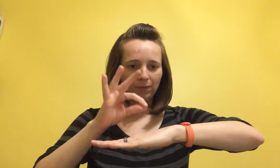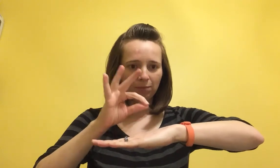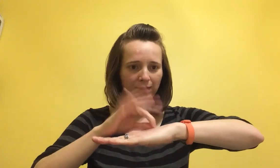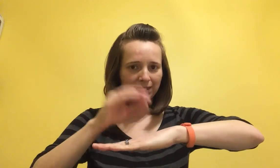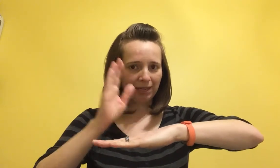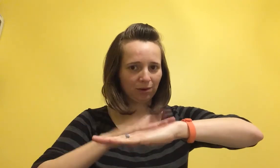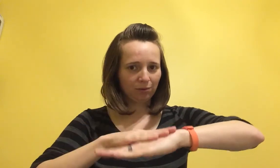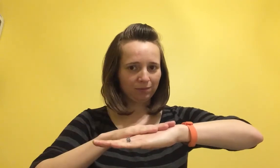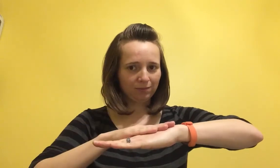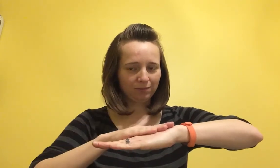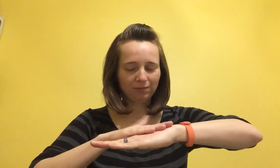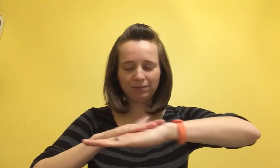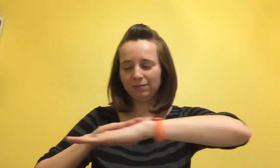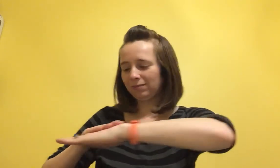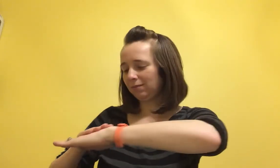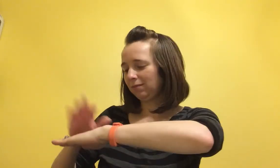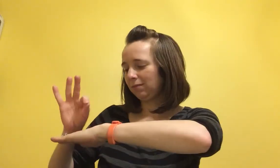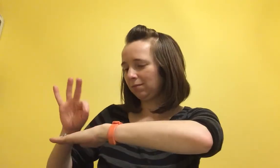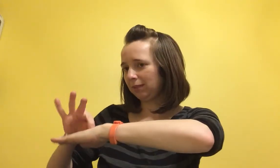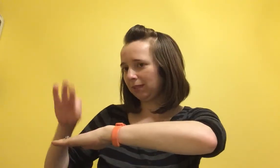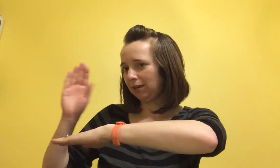mosquito mosquito